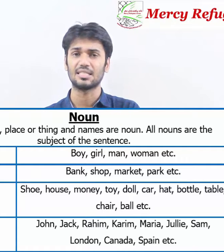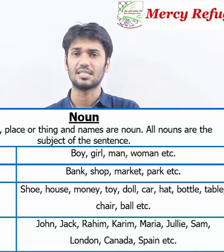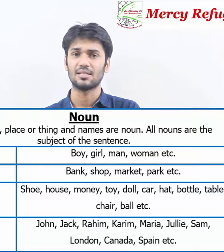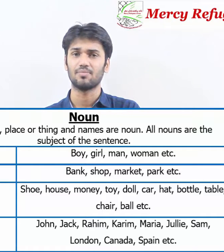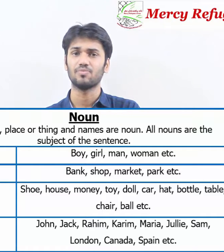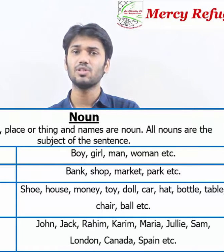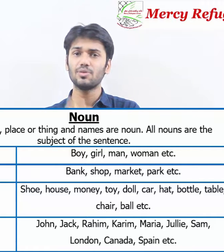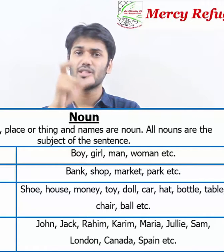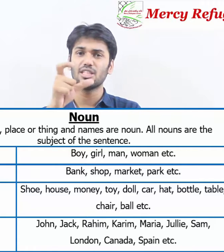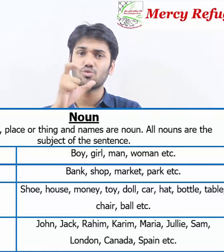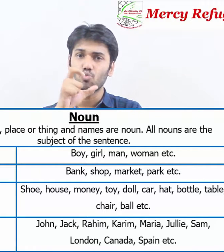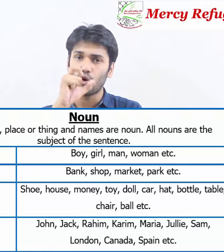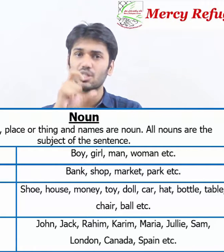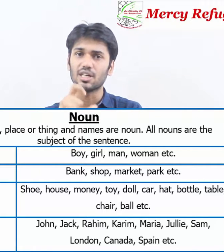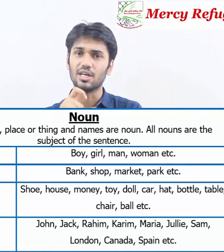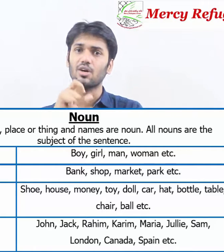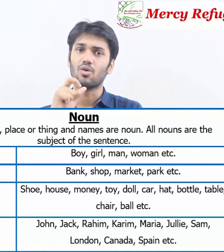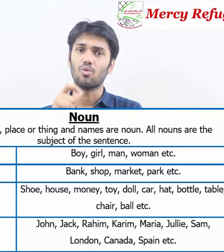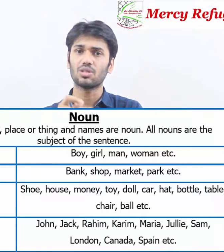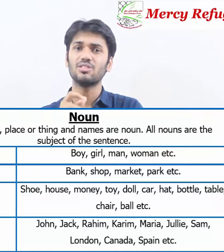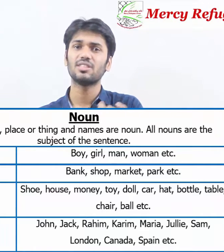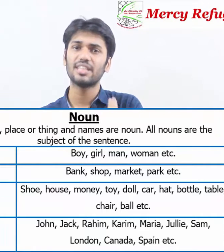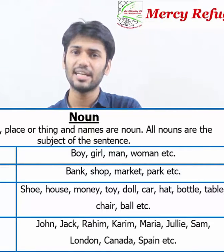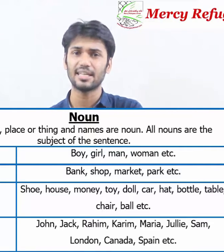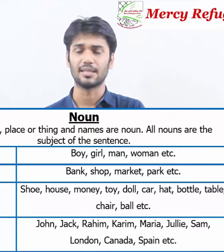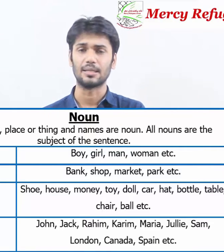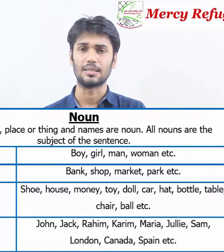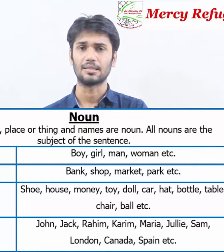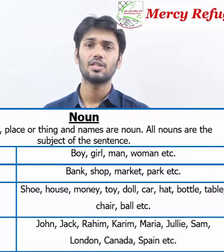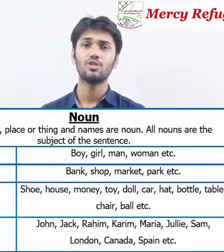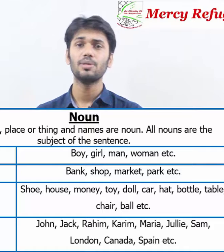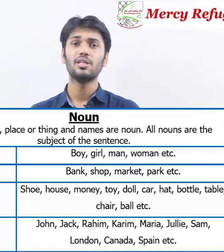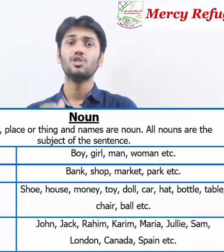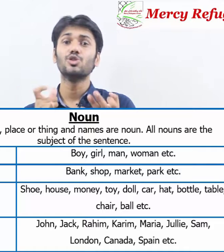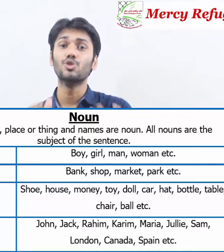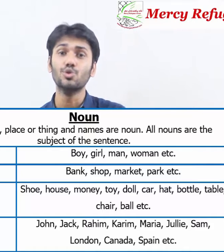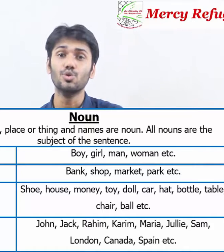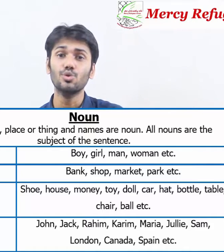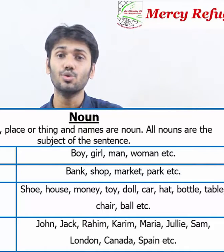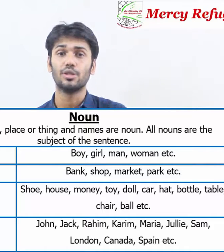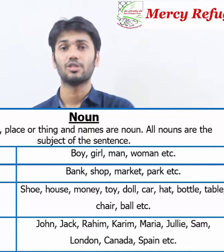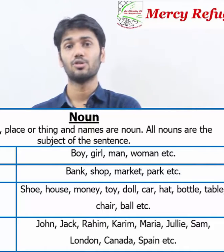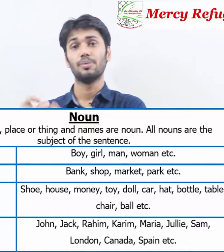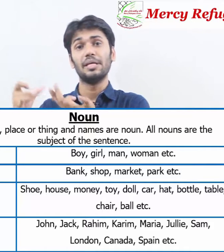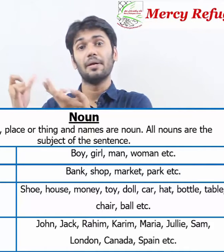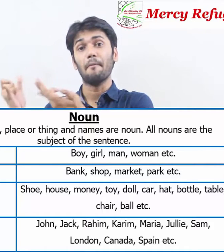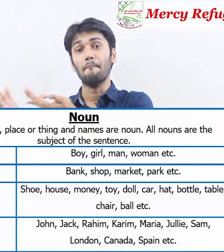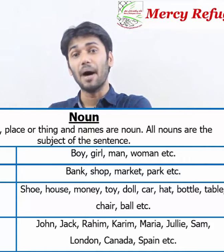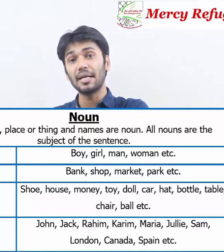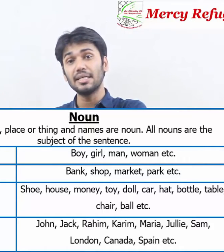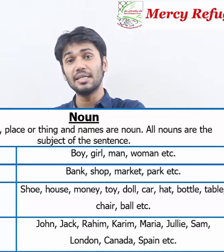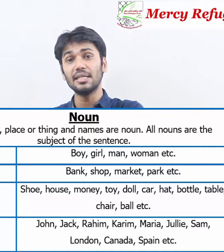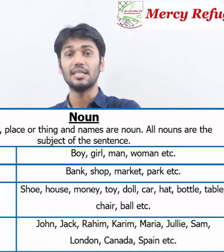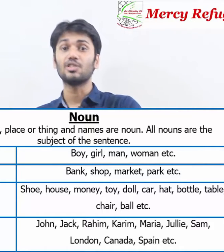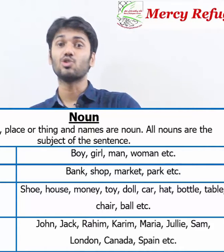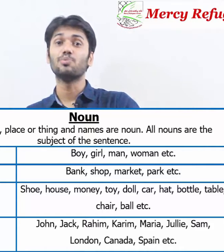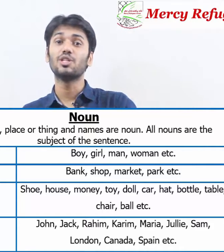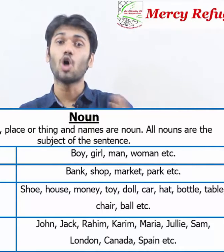even drink water water is a thing it could be shoe it could be money it could be